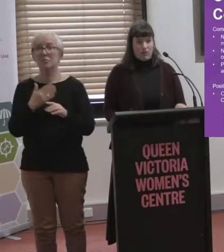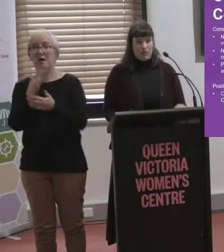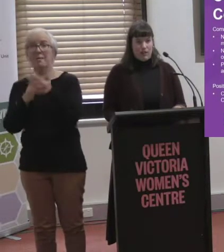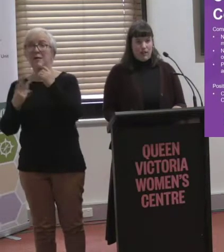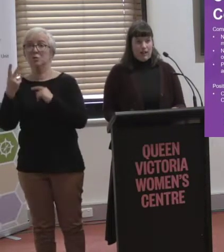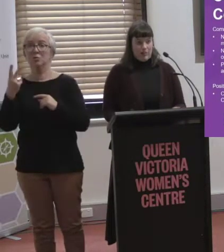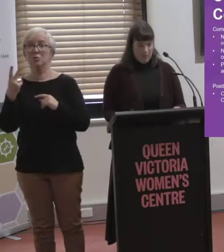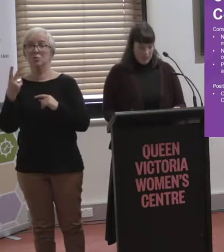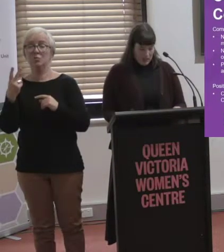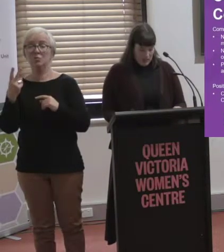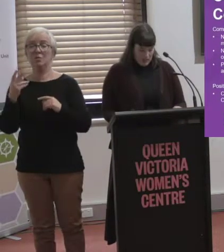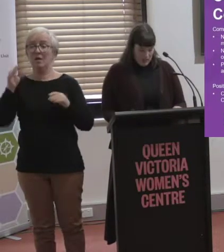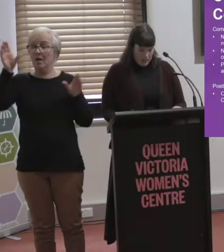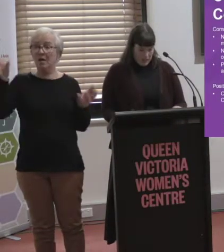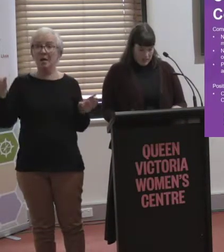transport.